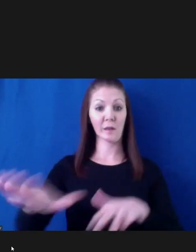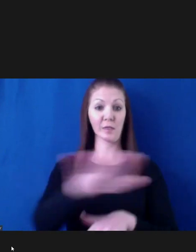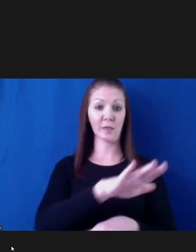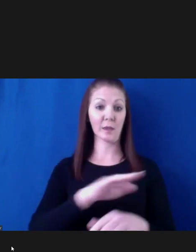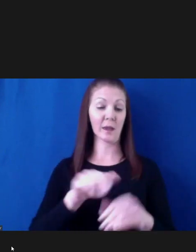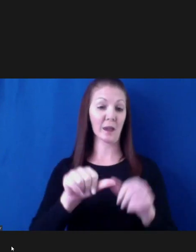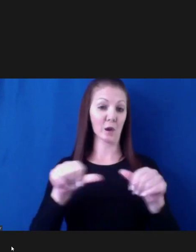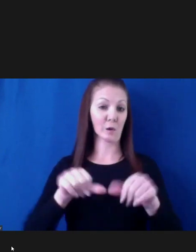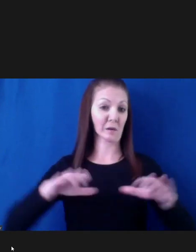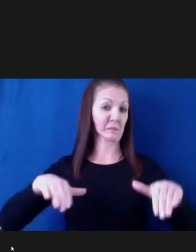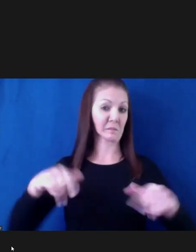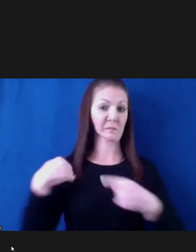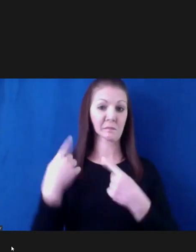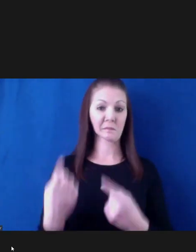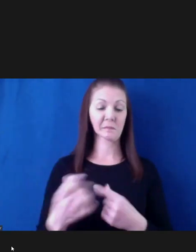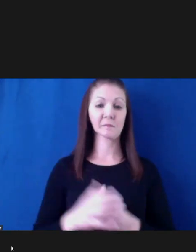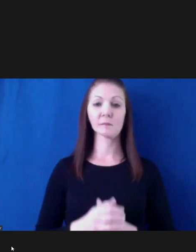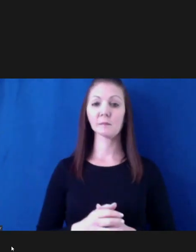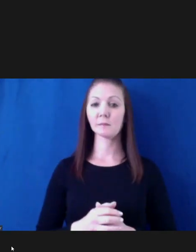All right. Thank you.